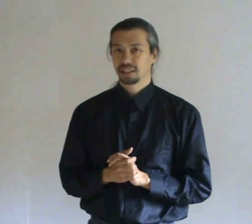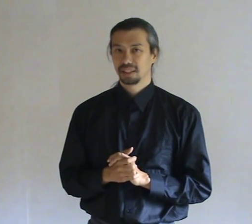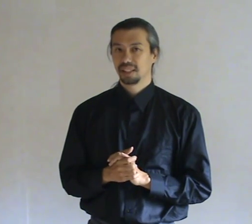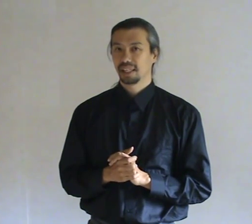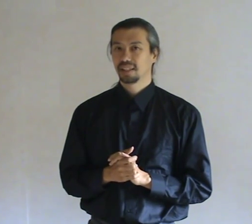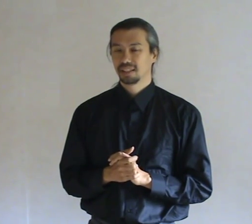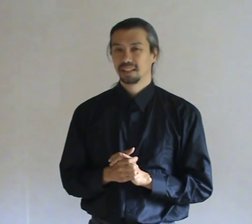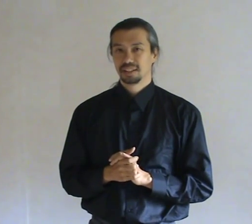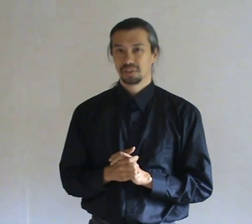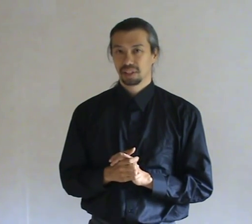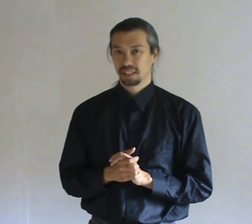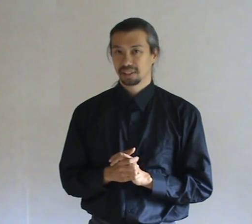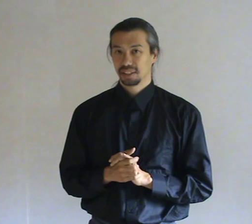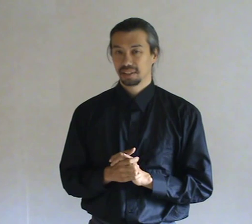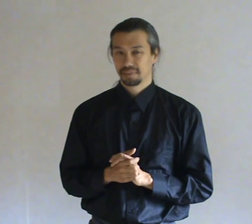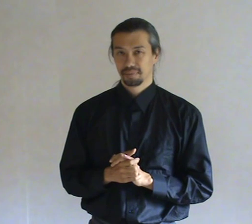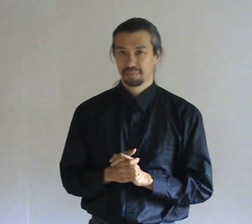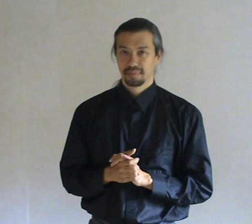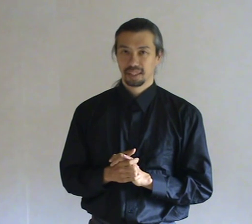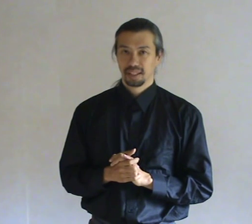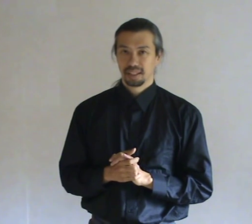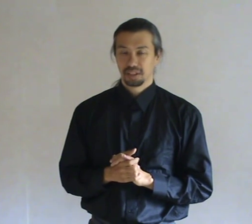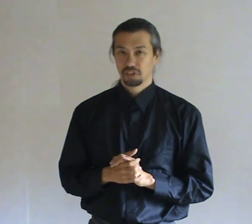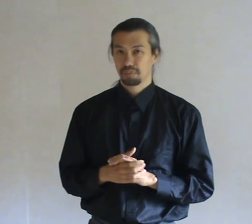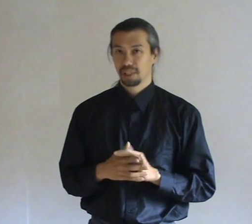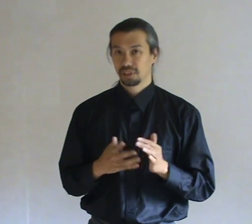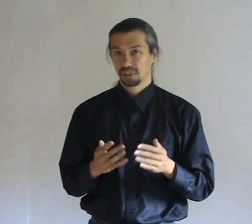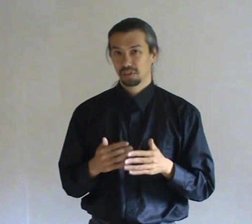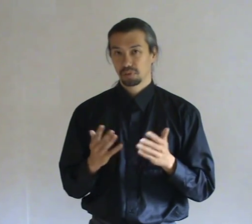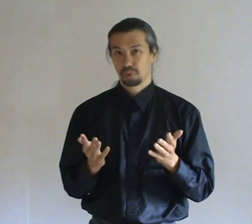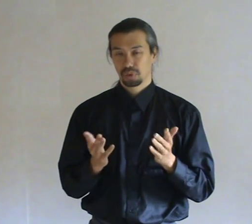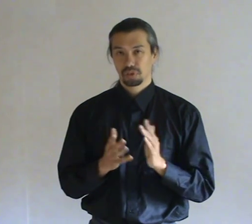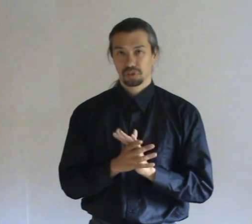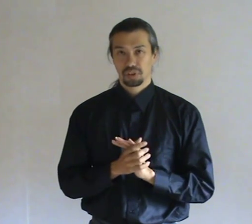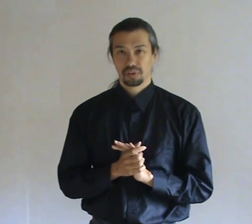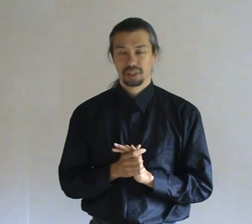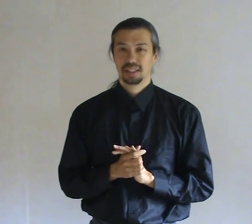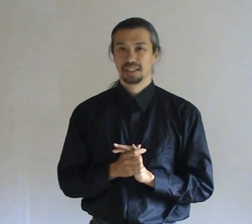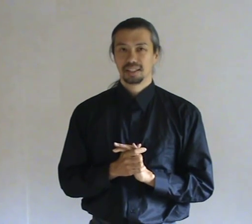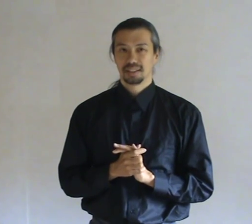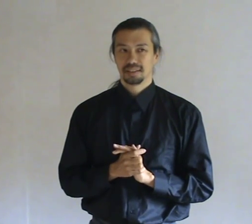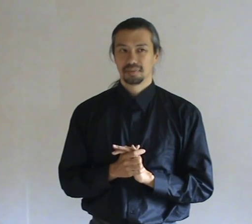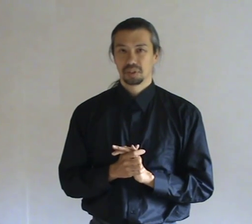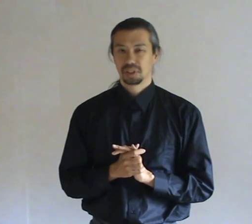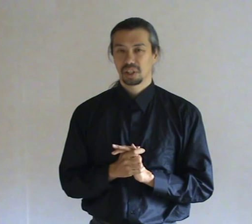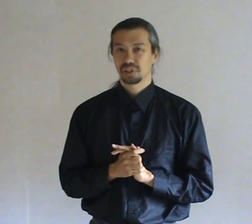the dead to their destiny. And Saint Peter is of course also a judge